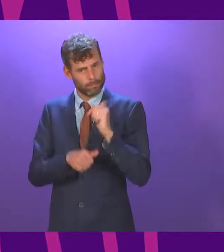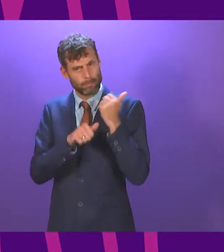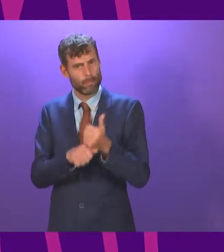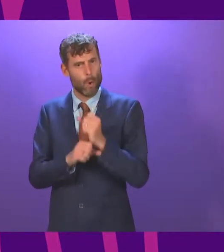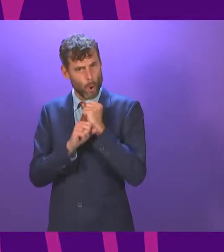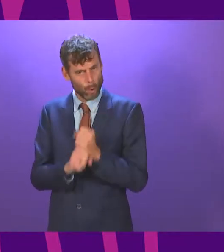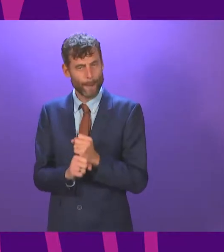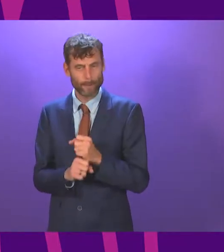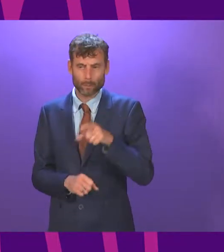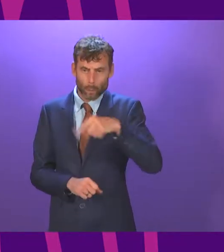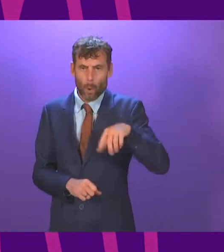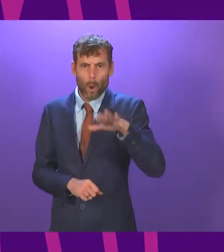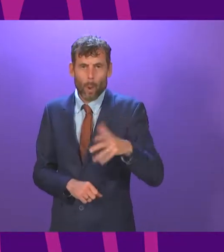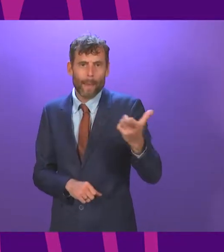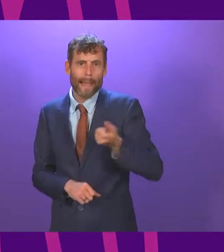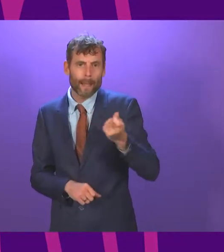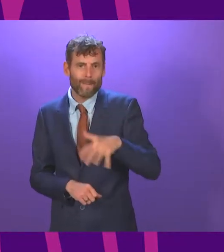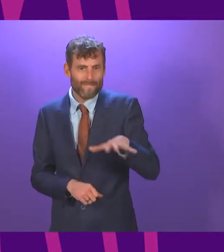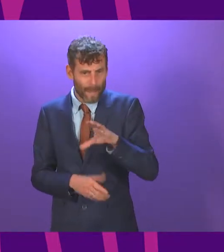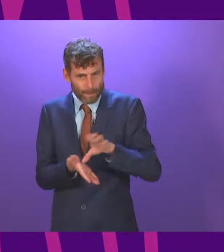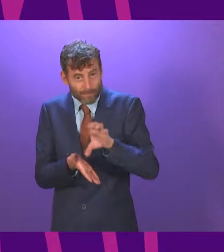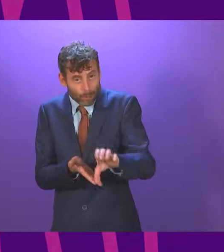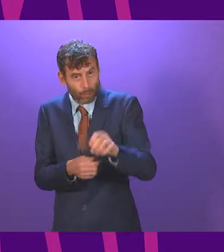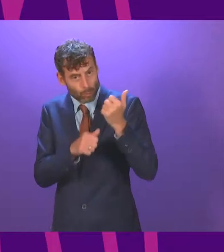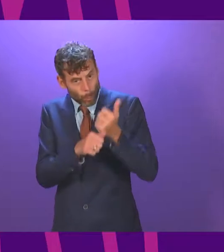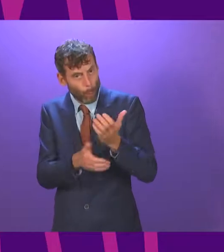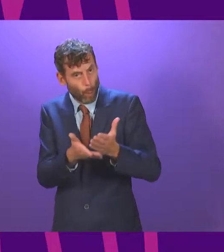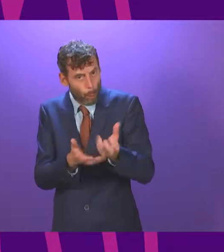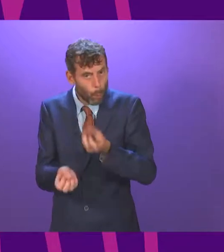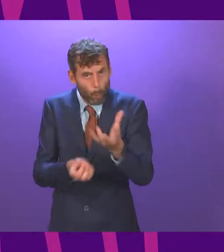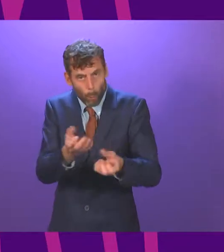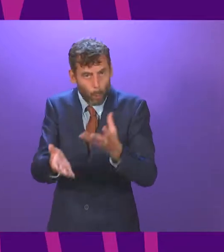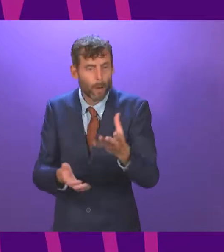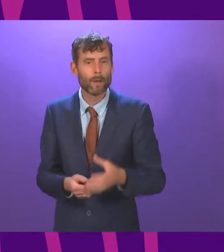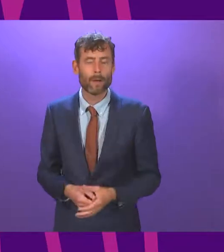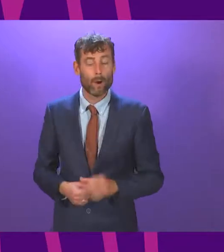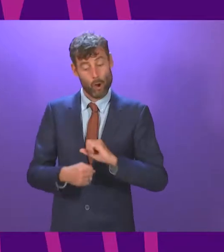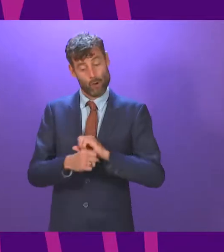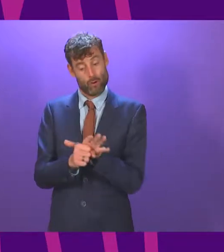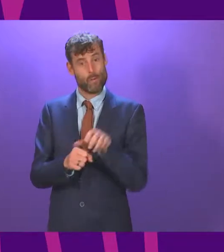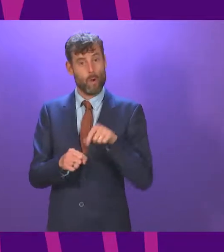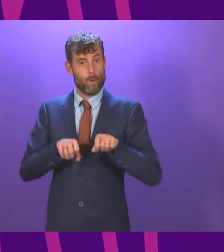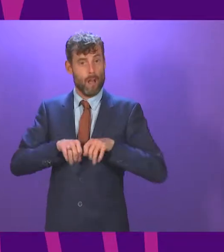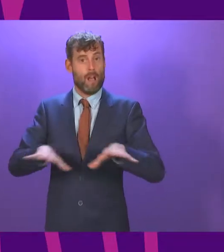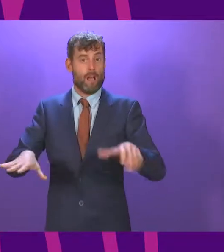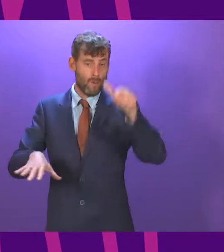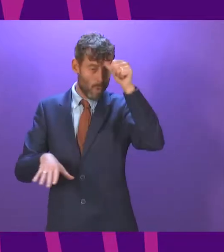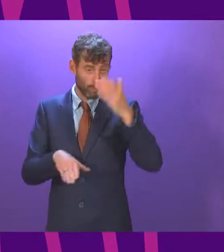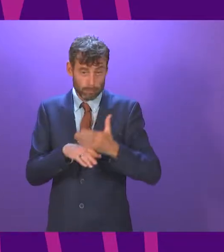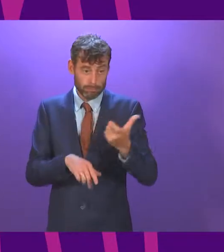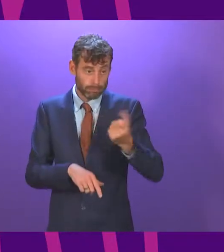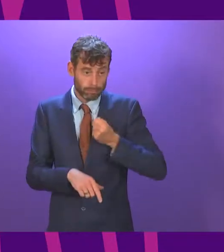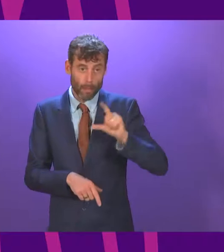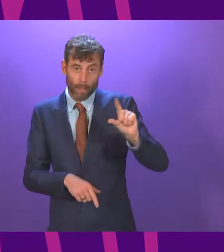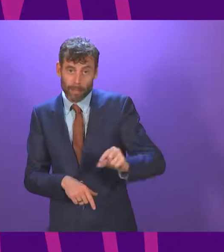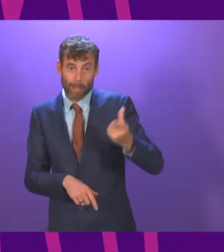to lower income families. We know that Covid has affected many people's finances, so this support will help many families in